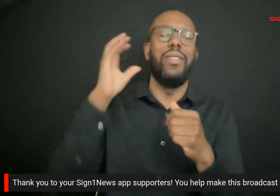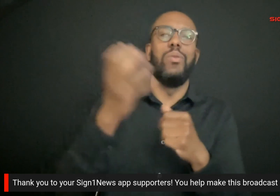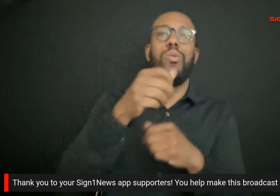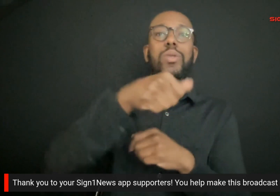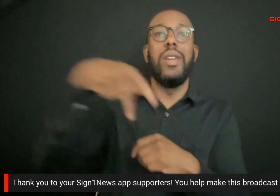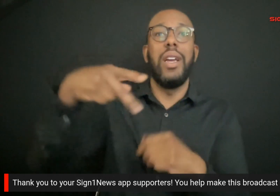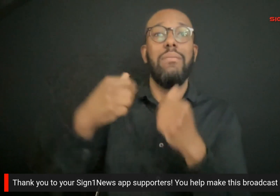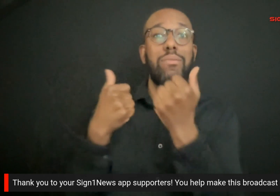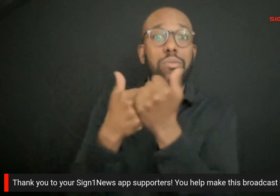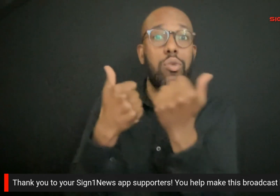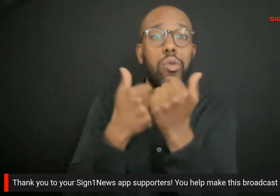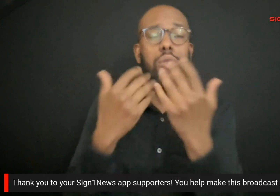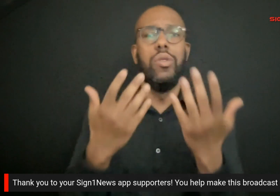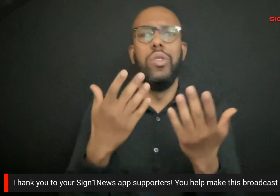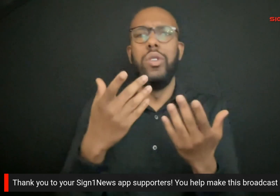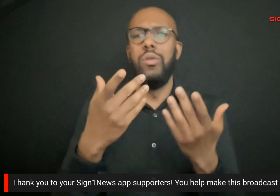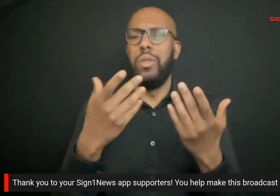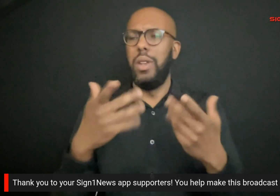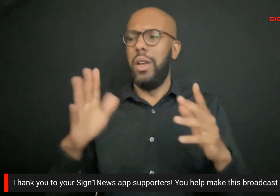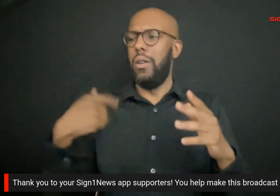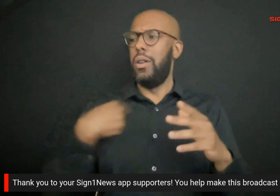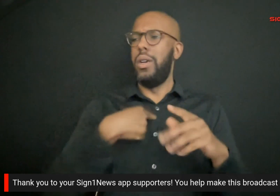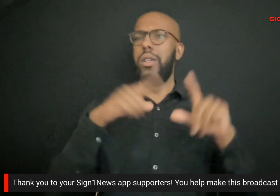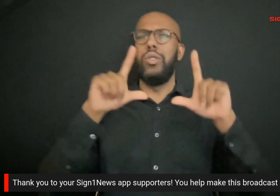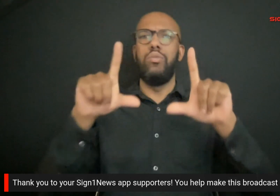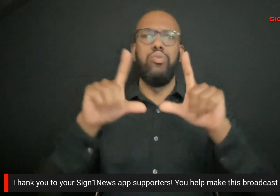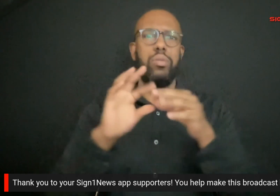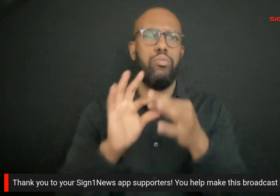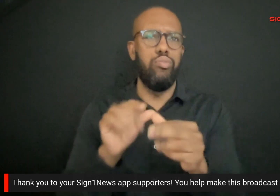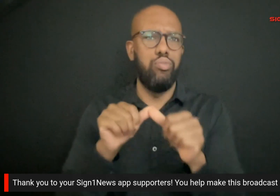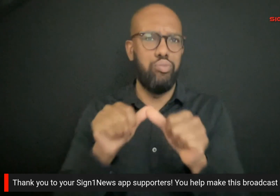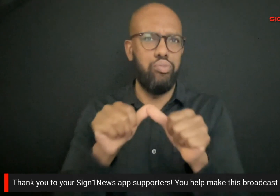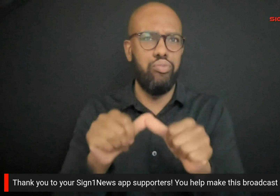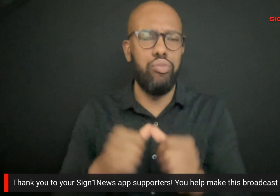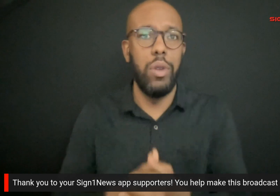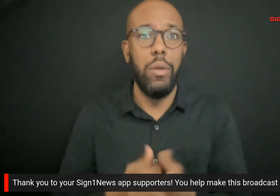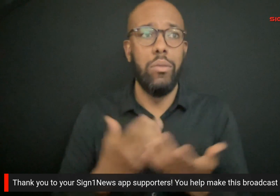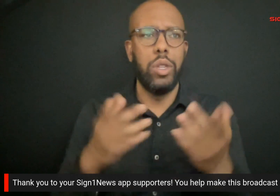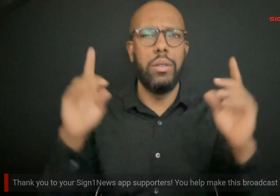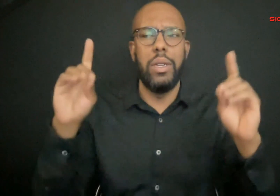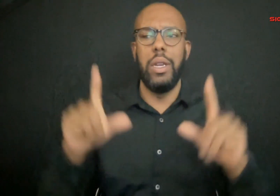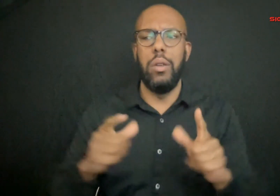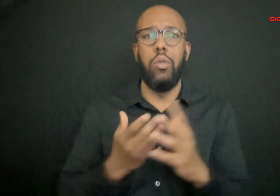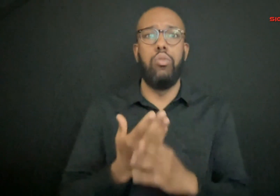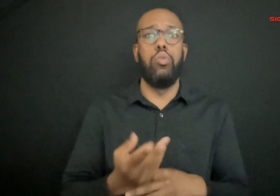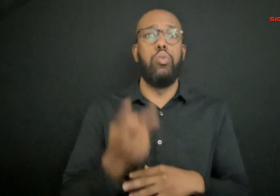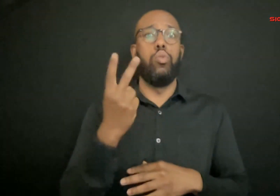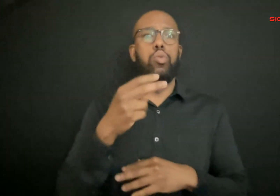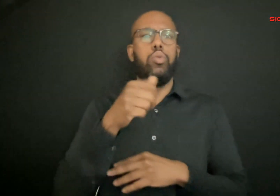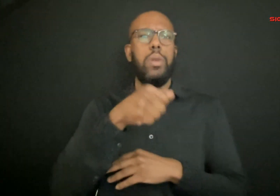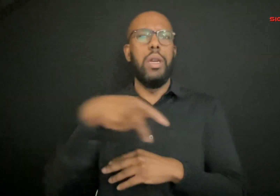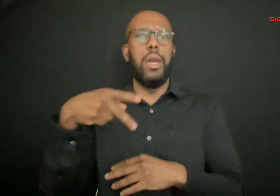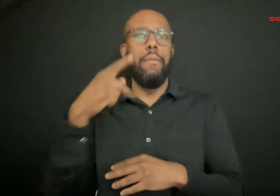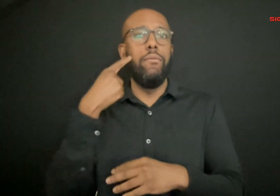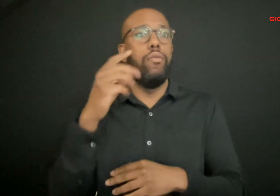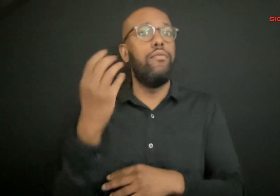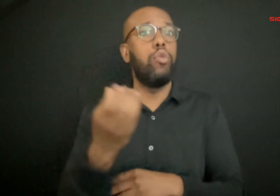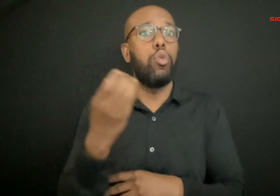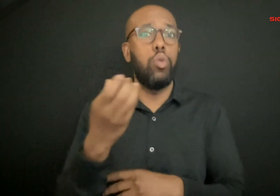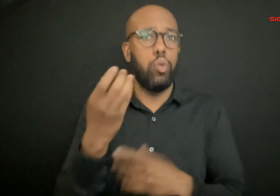You helped make this broadcast happen. You can download your Sign1News app by heading to the App